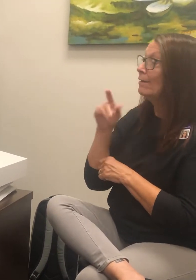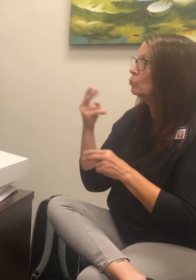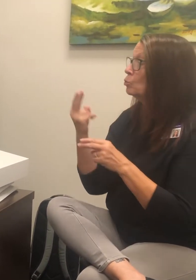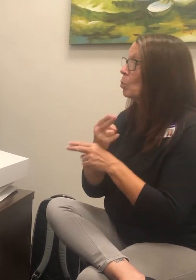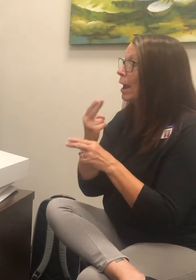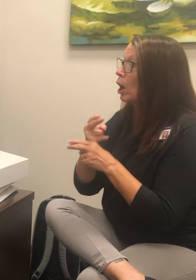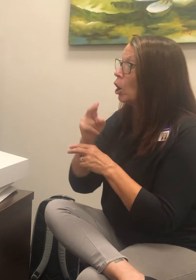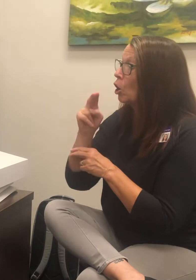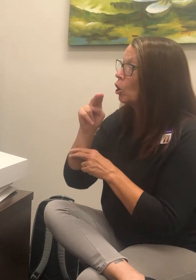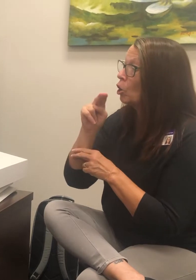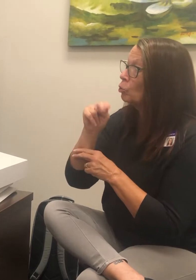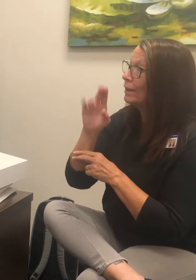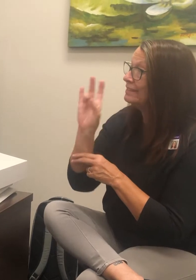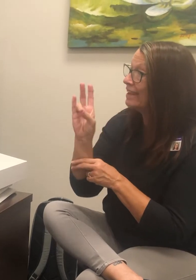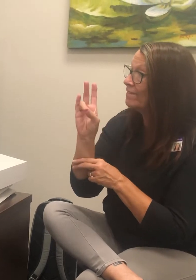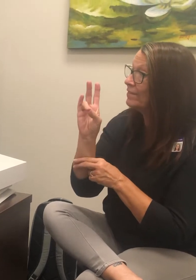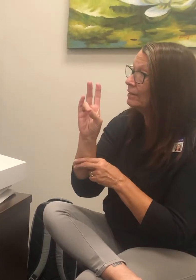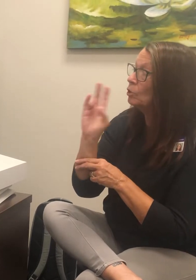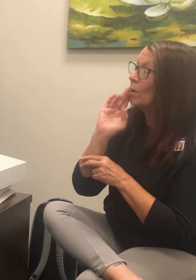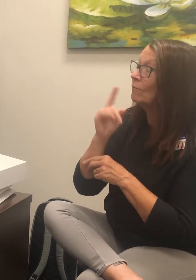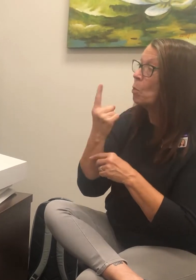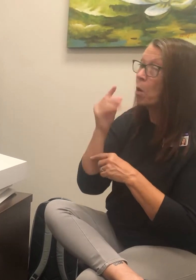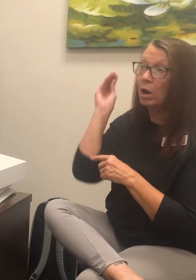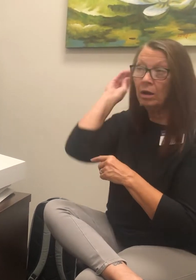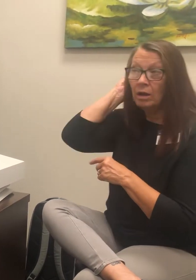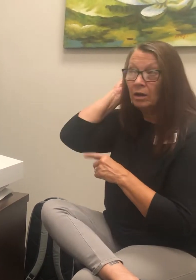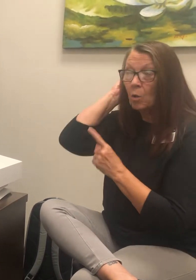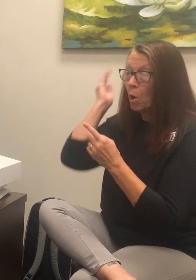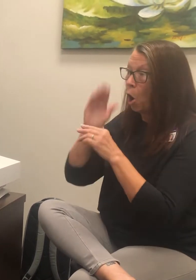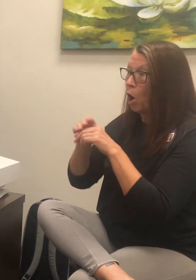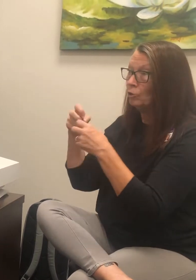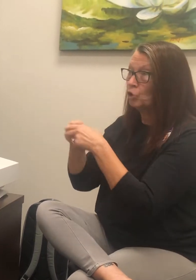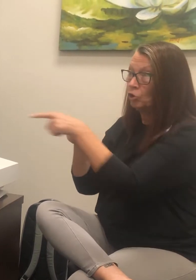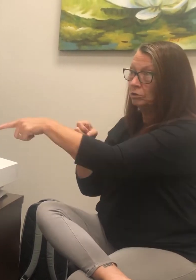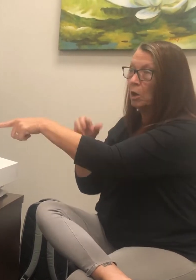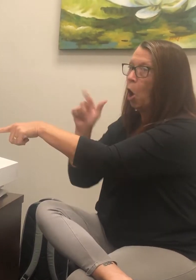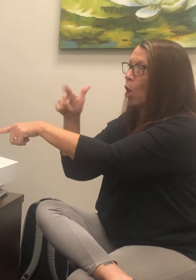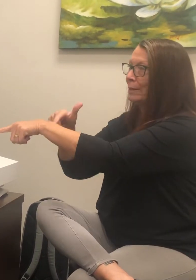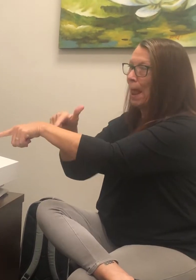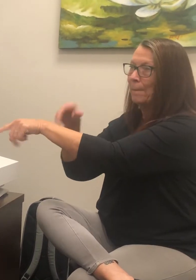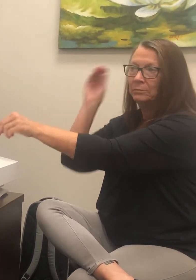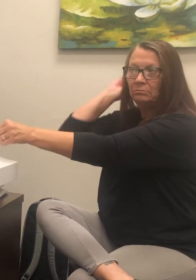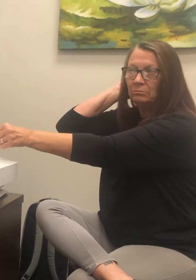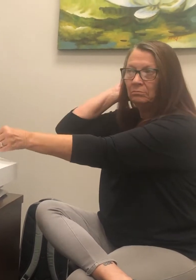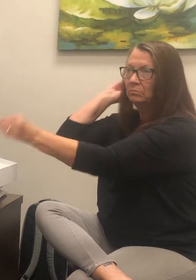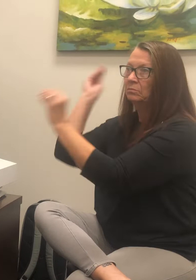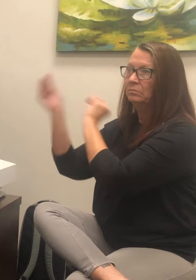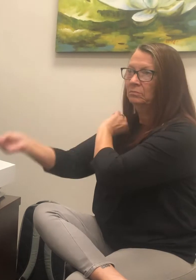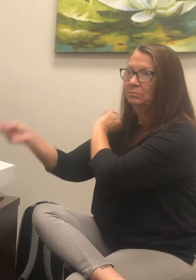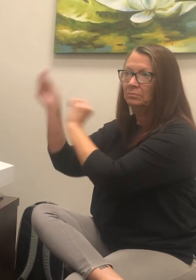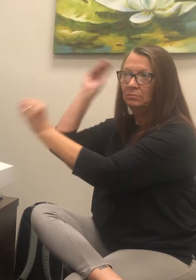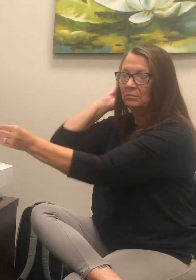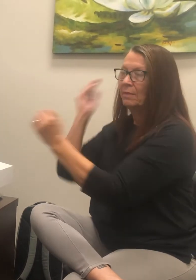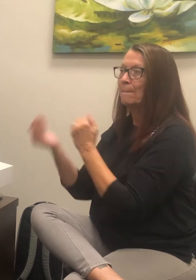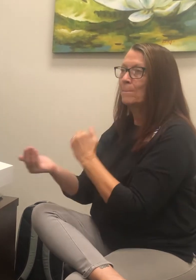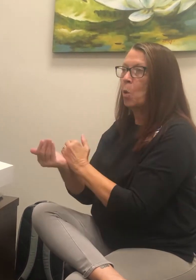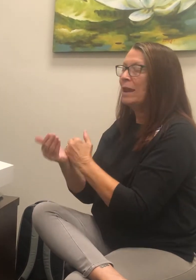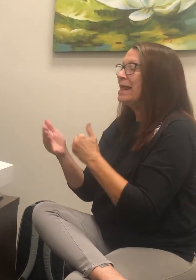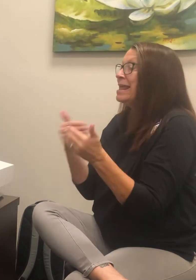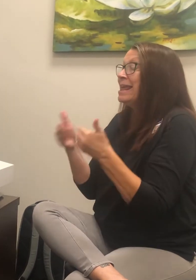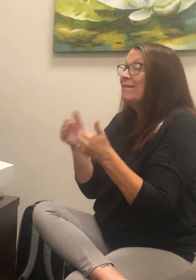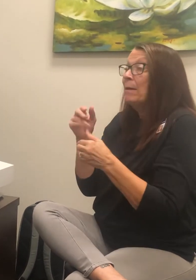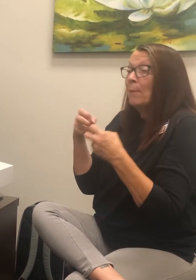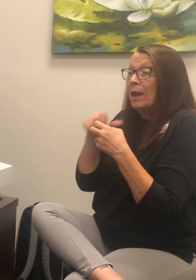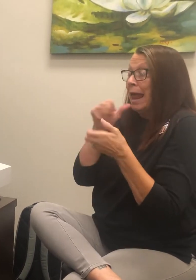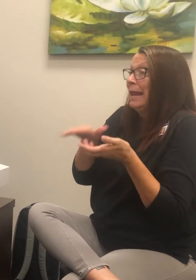you wear the nucleus 7 every day you'll have one on your head and one on the charger at all times and then you'll rotate in the morning even if the